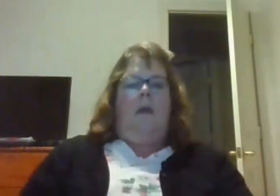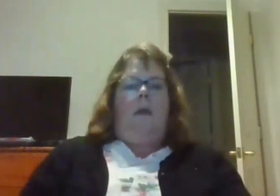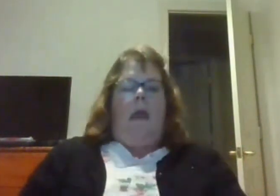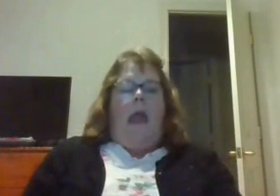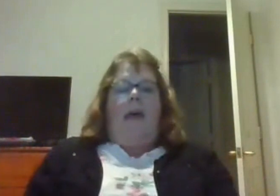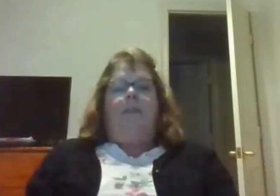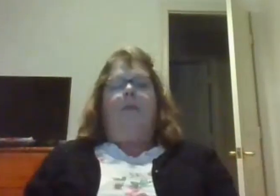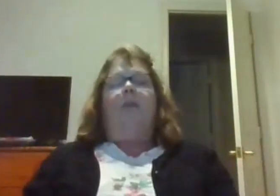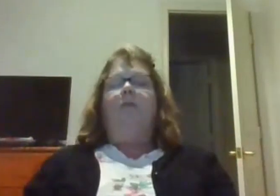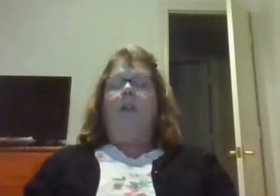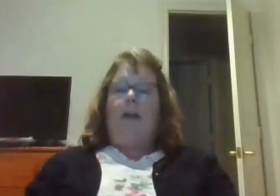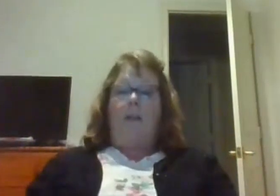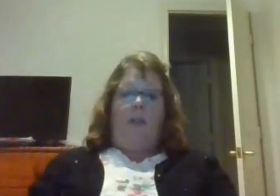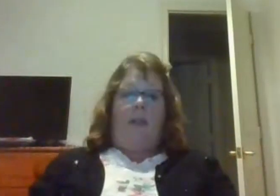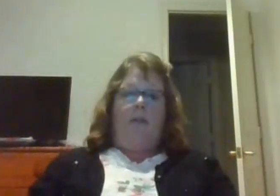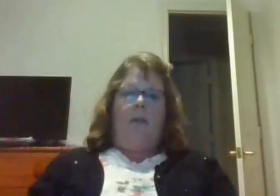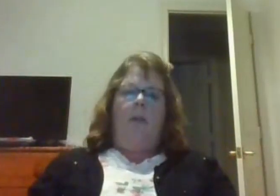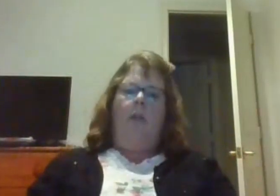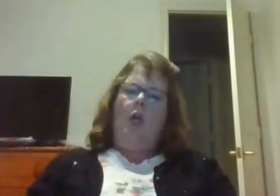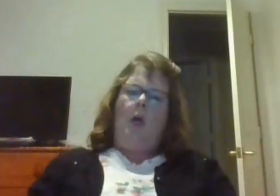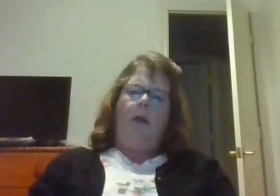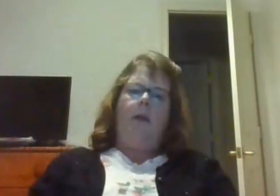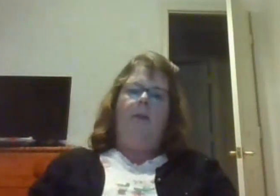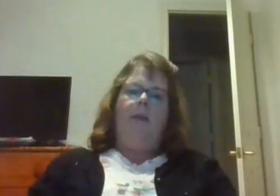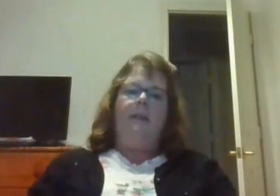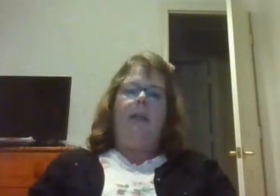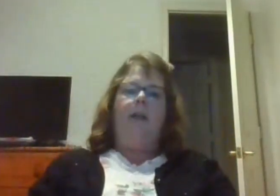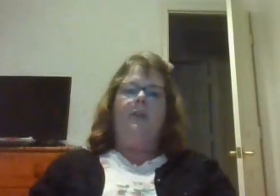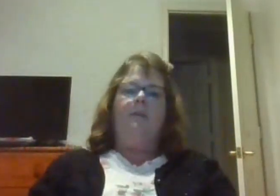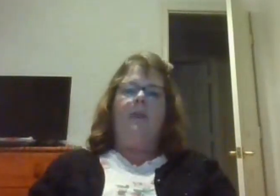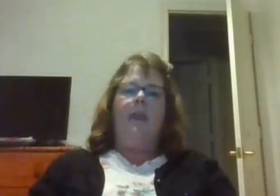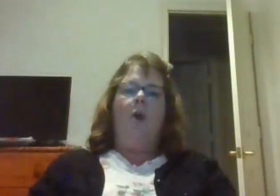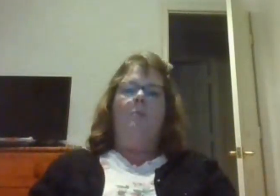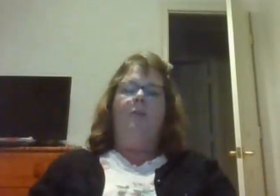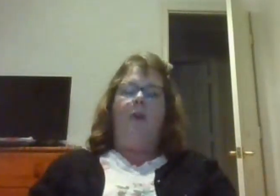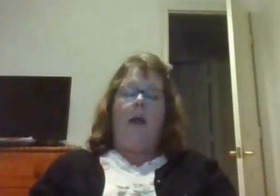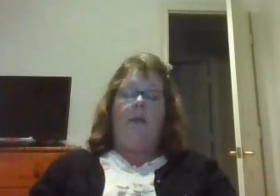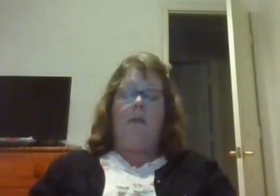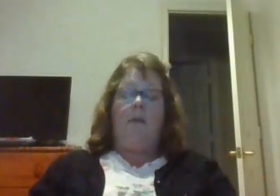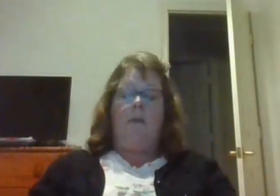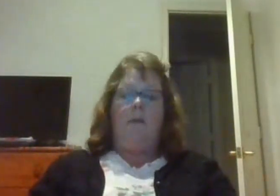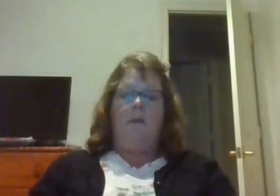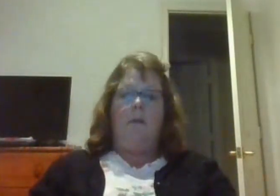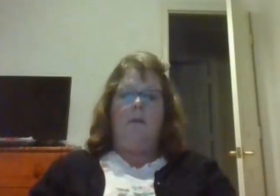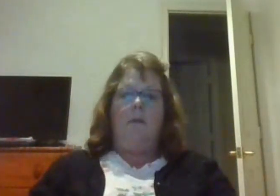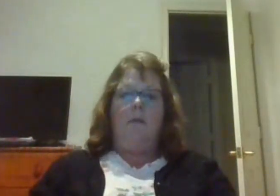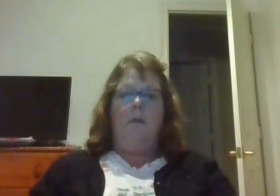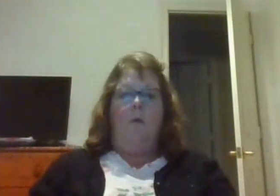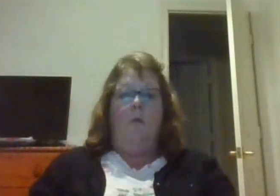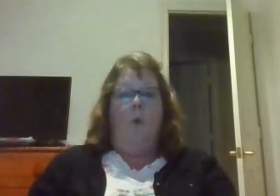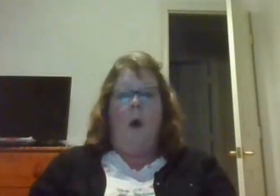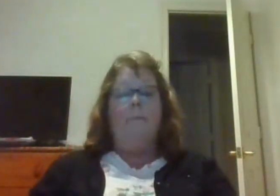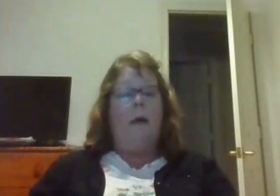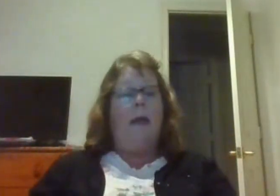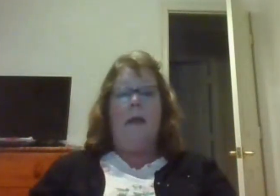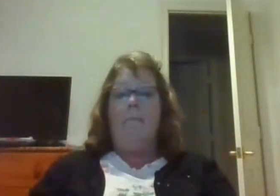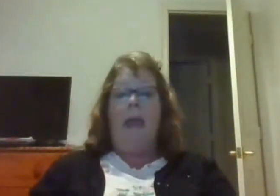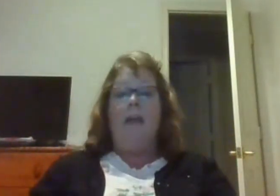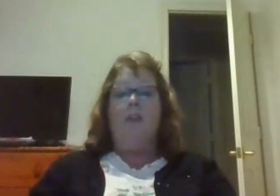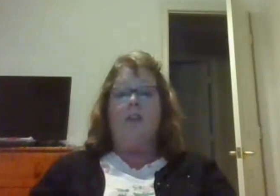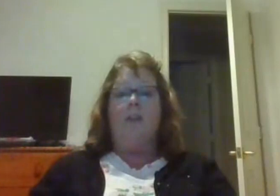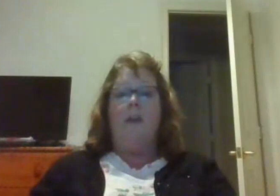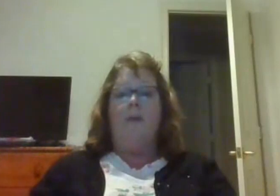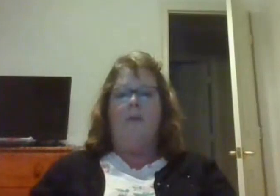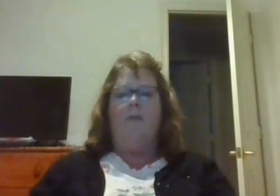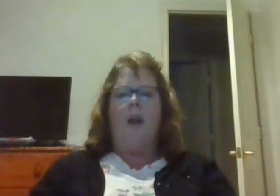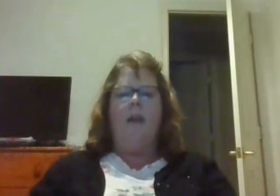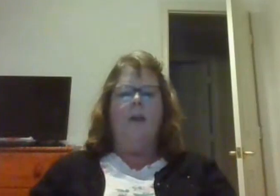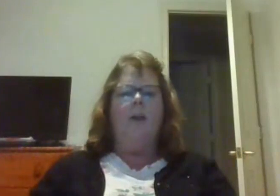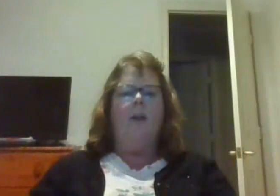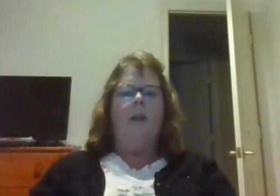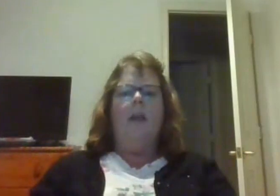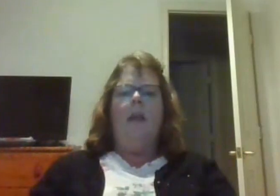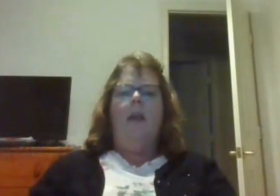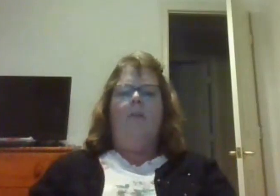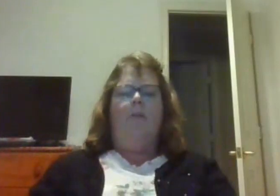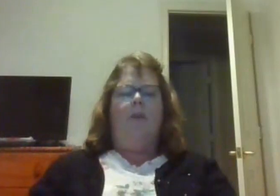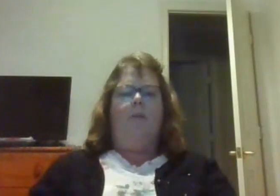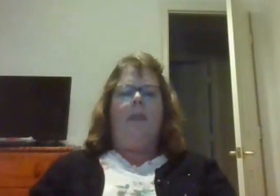As a reflection, look, the tears of the oppressed. One might imagine that the writer from